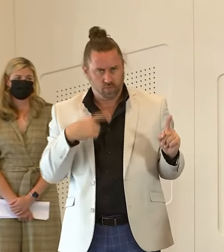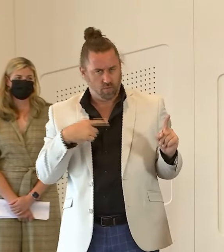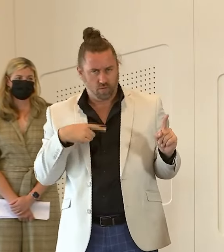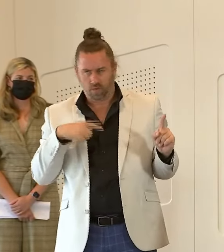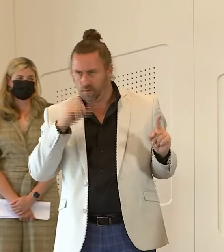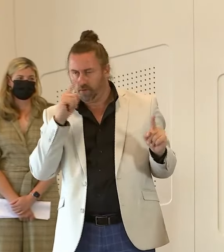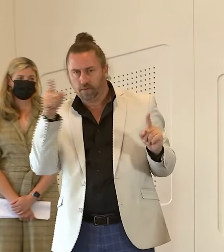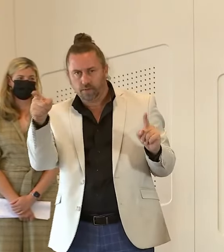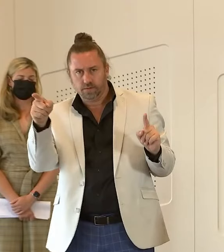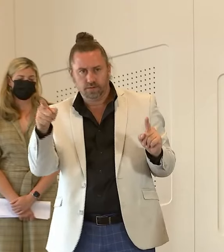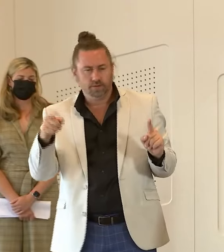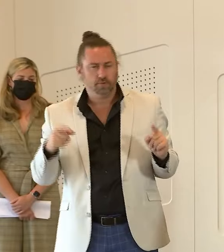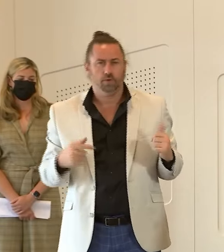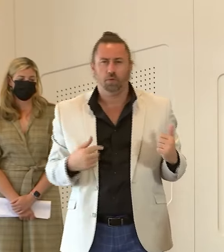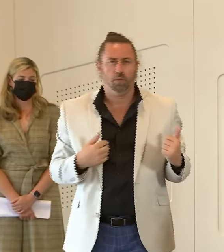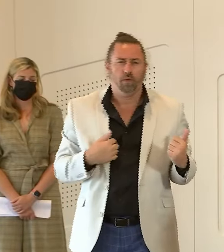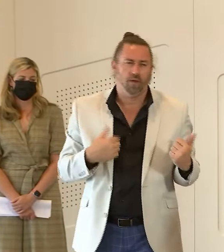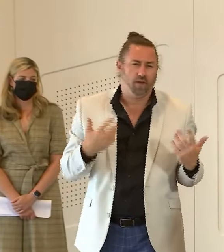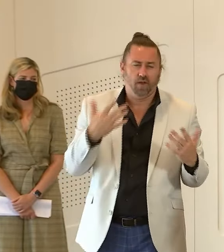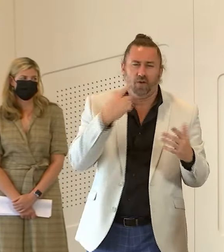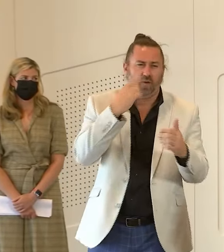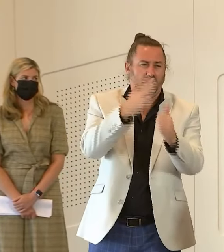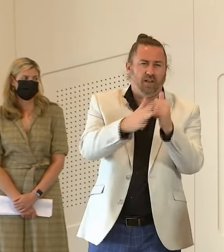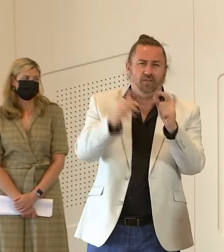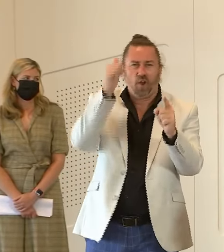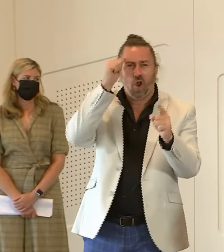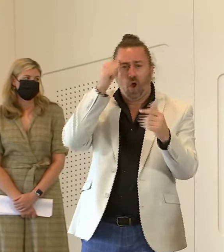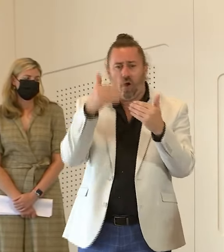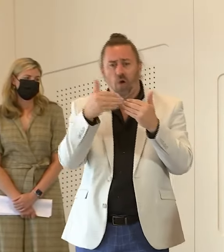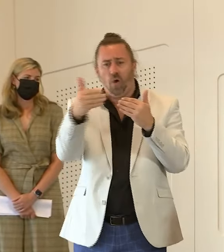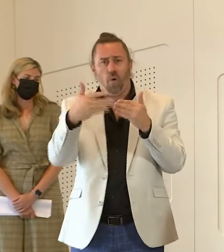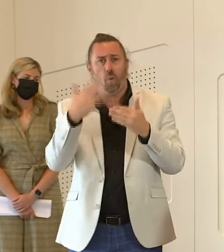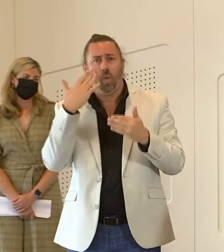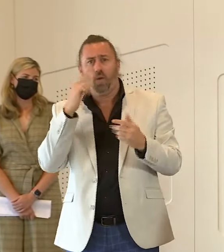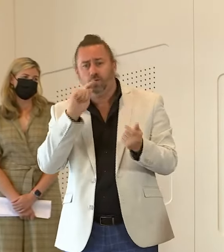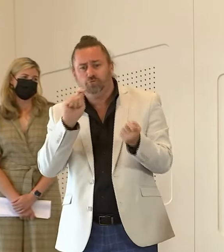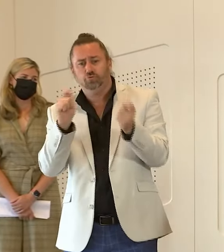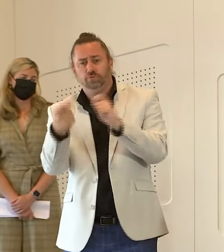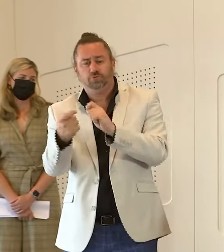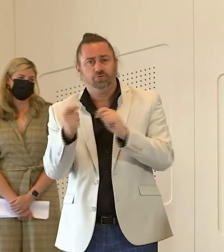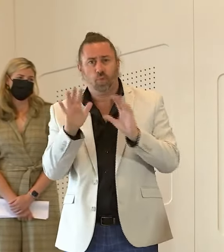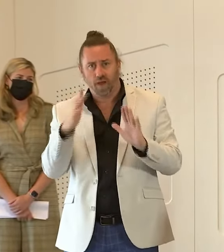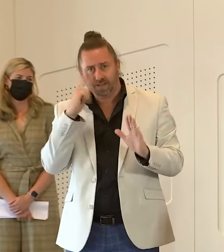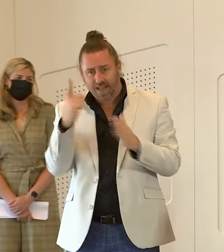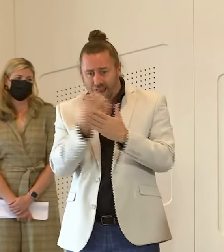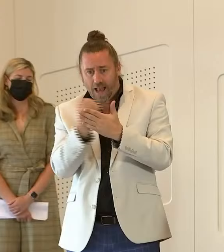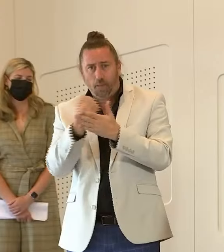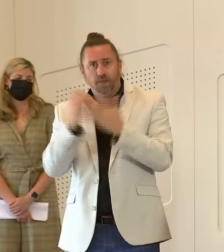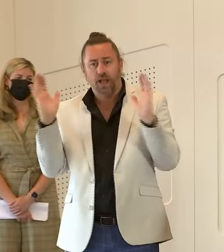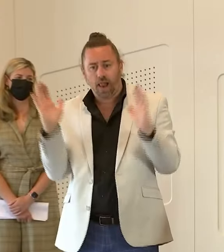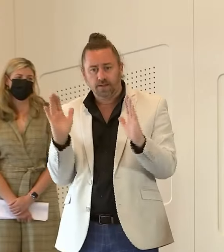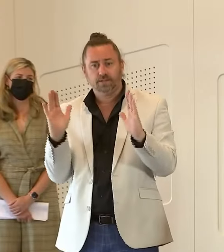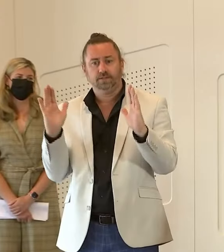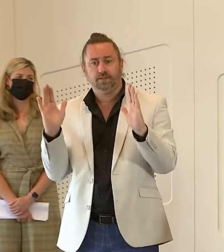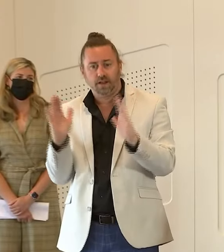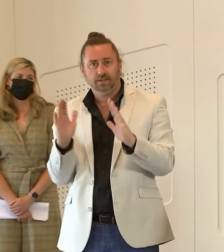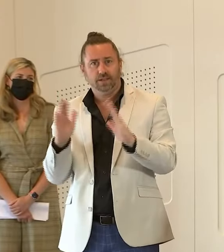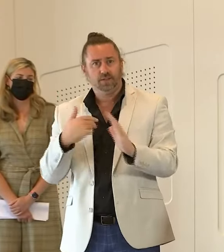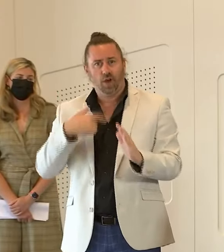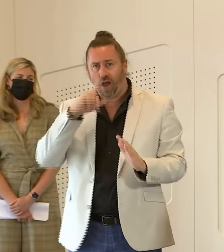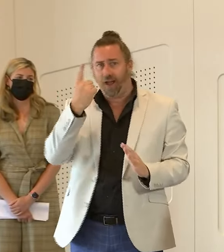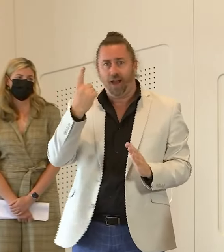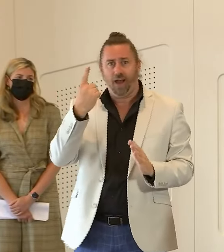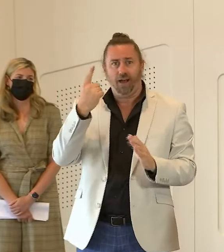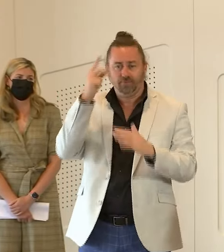look I don't think any of us can give a definitive time frame on that we are it's a you know day by day week by week proposition we are